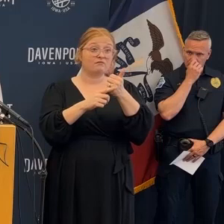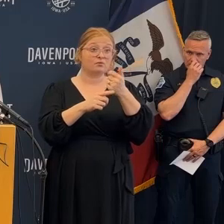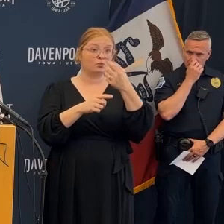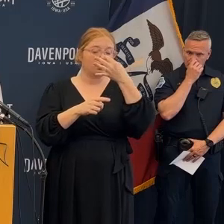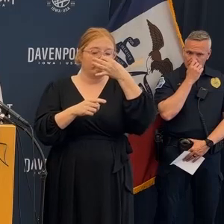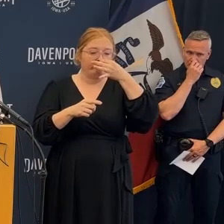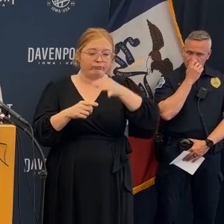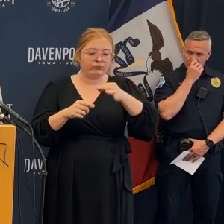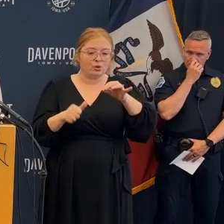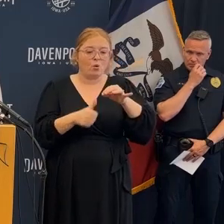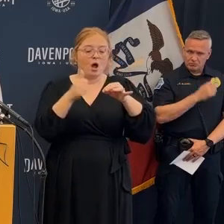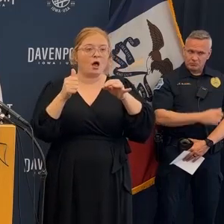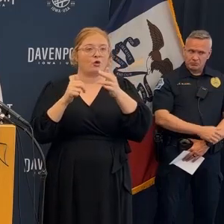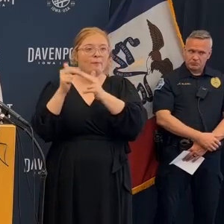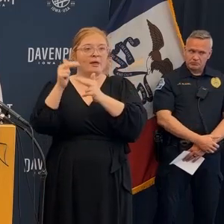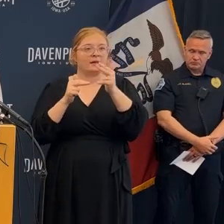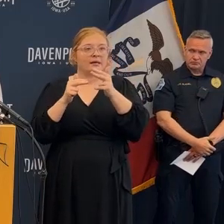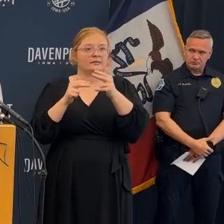so that